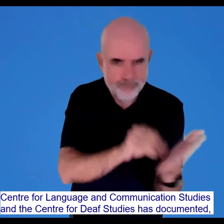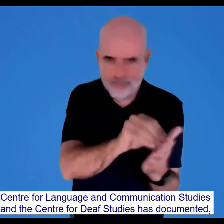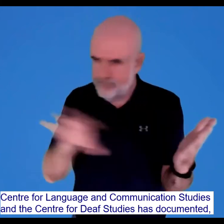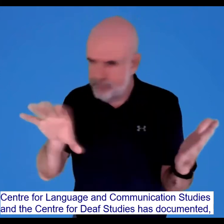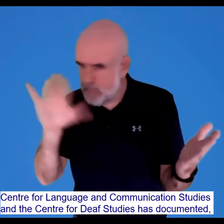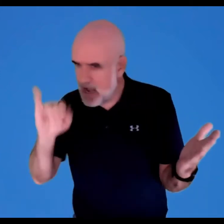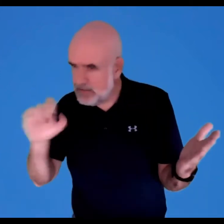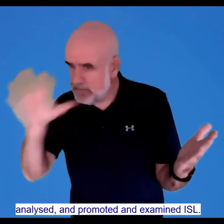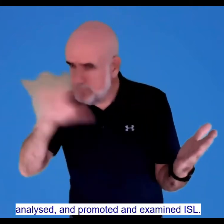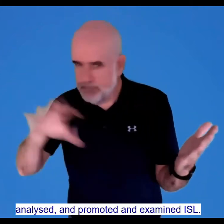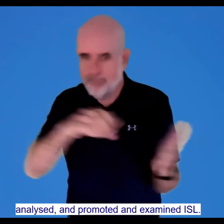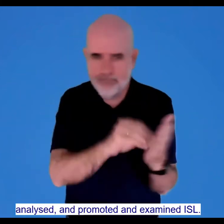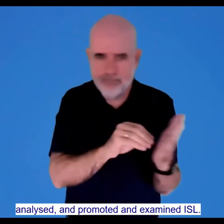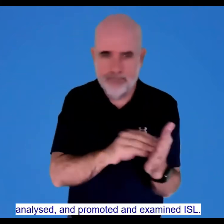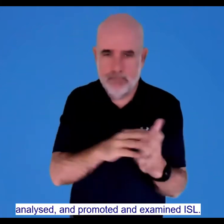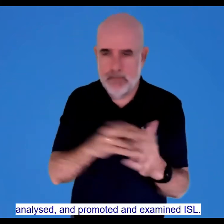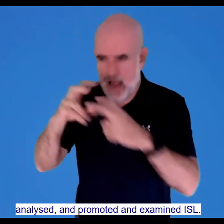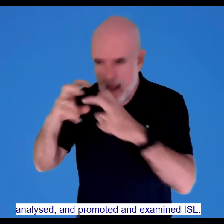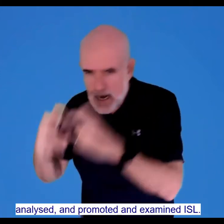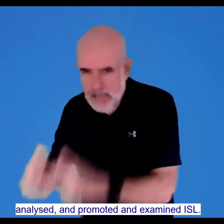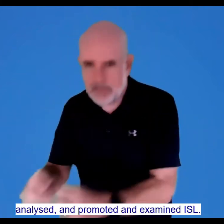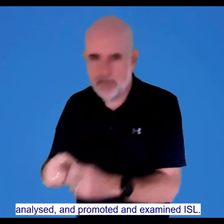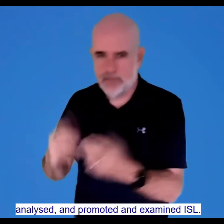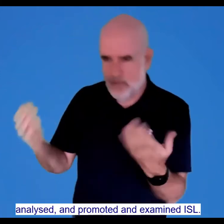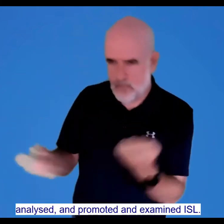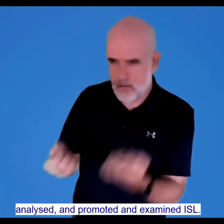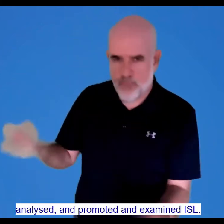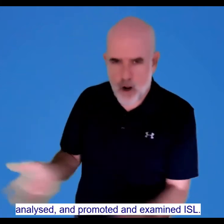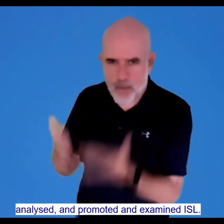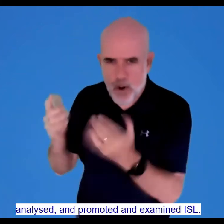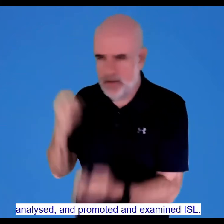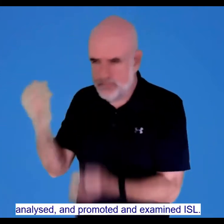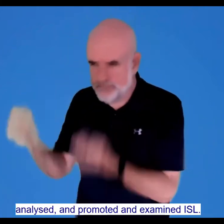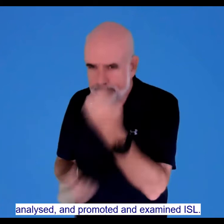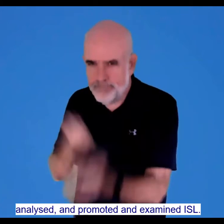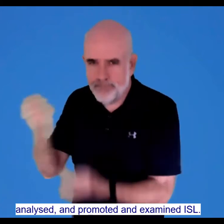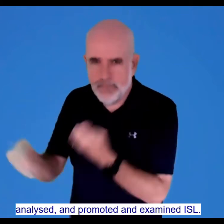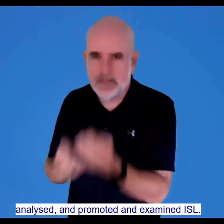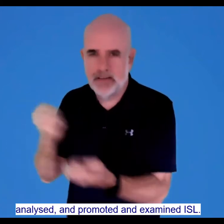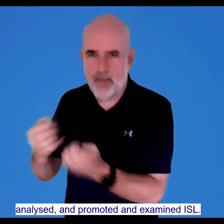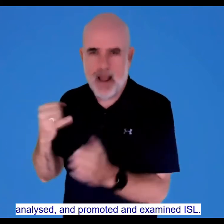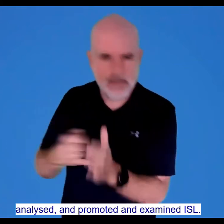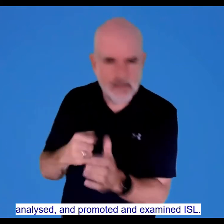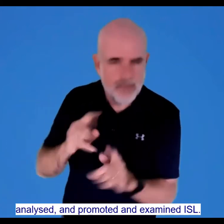documented, analysed, promoted and examined ISL.